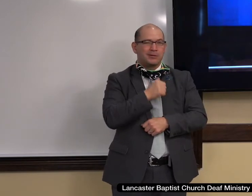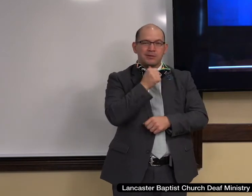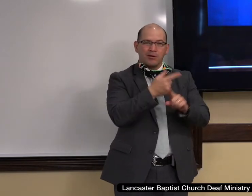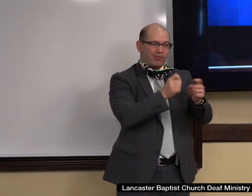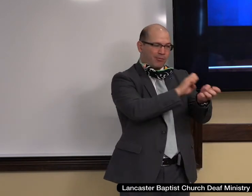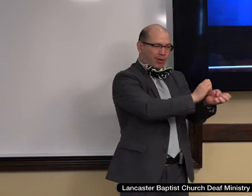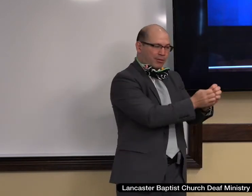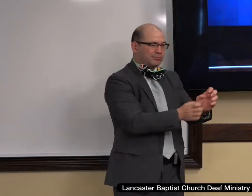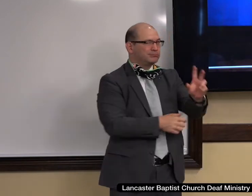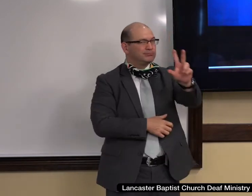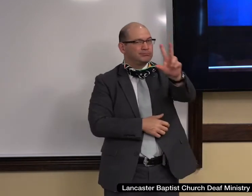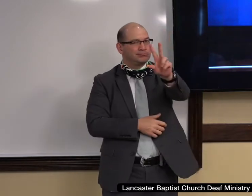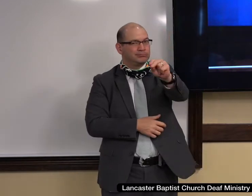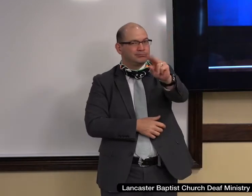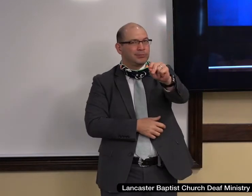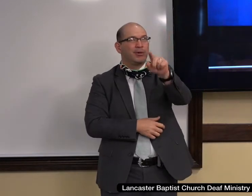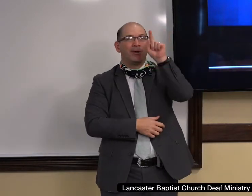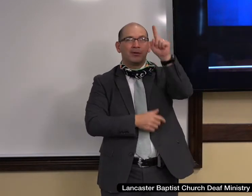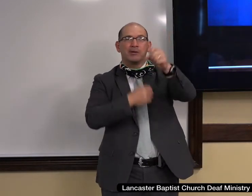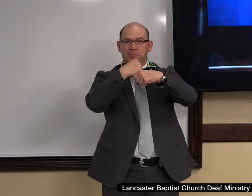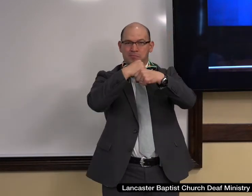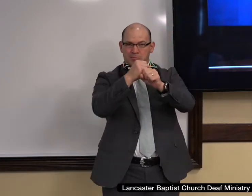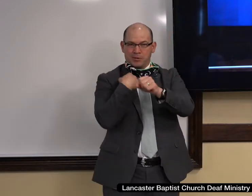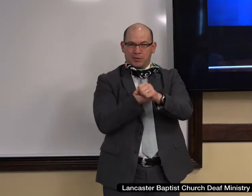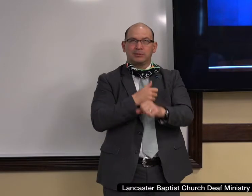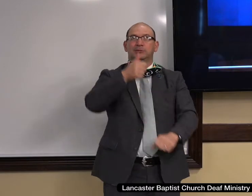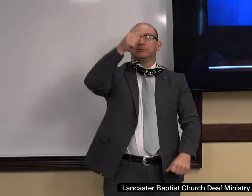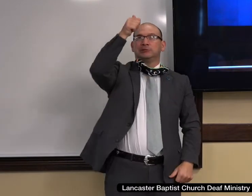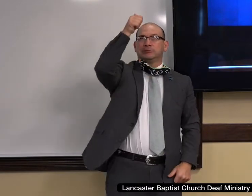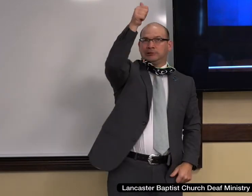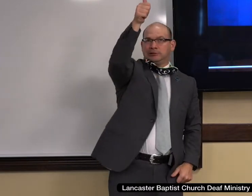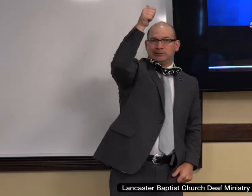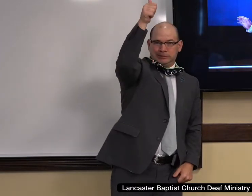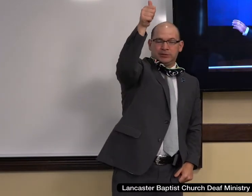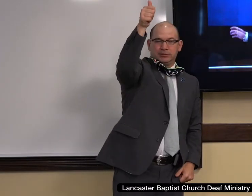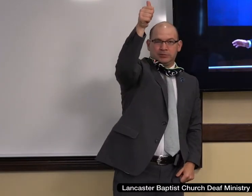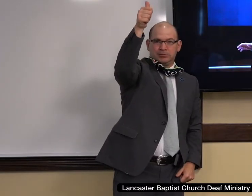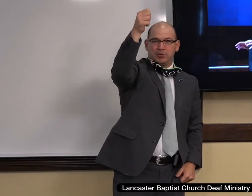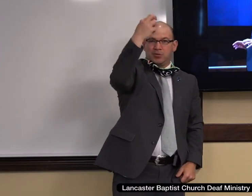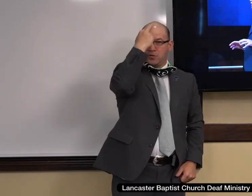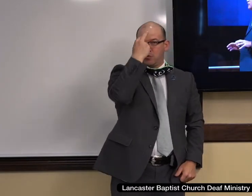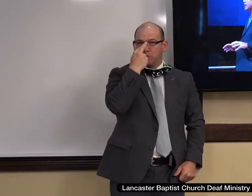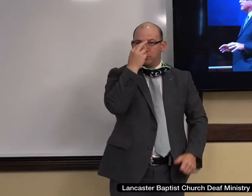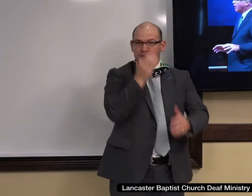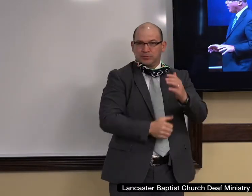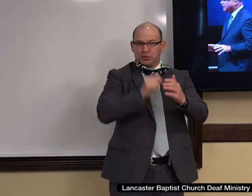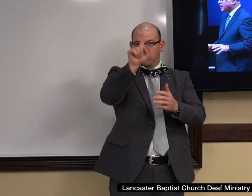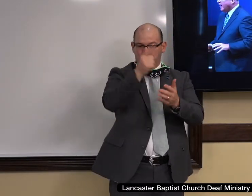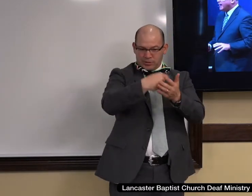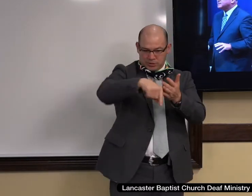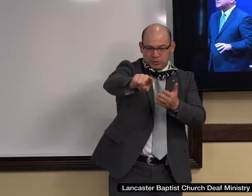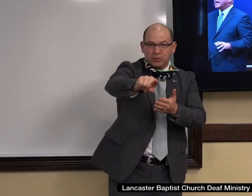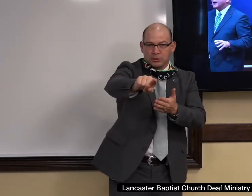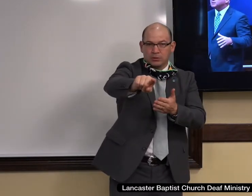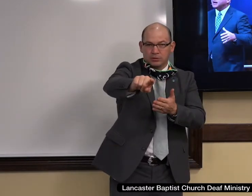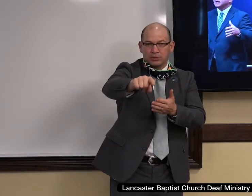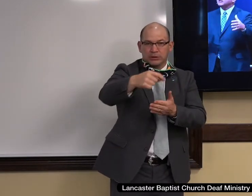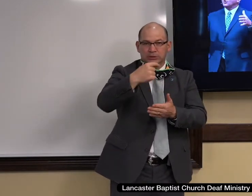has created us in his image. We are going to learn from Romans chapter 1 next week that God has stamped his